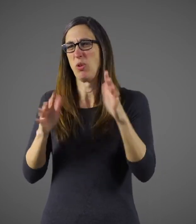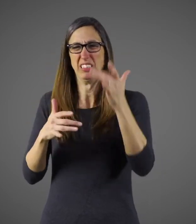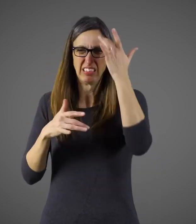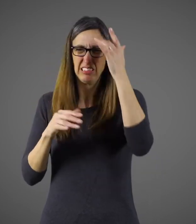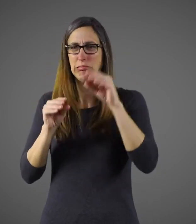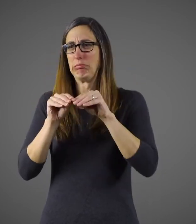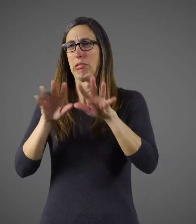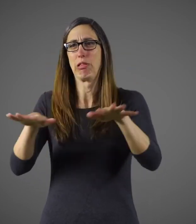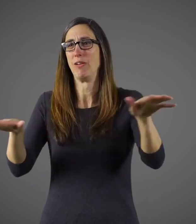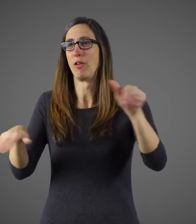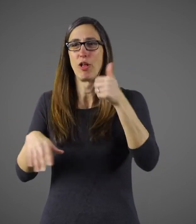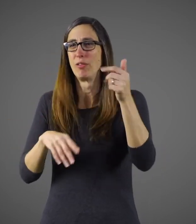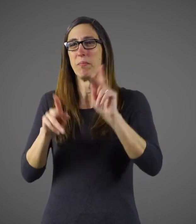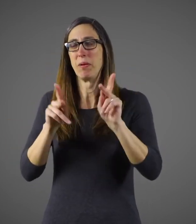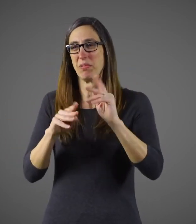others from getting the flu also.